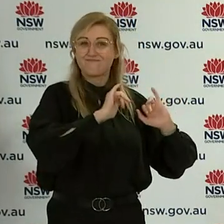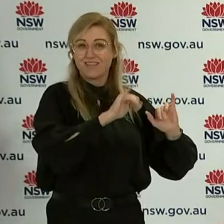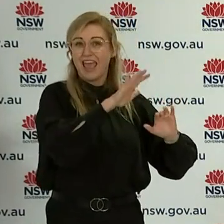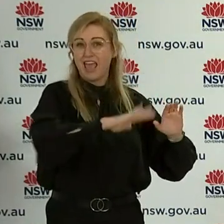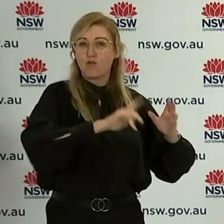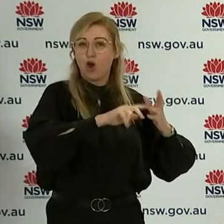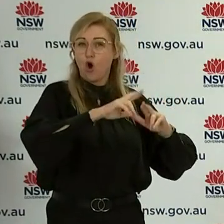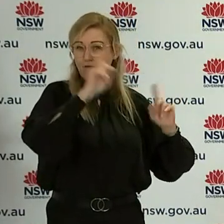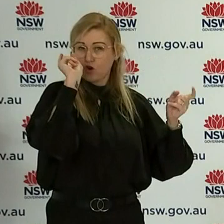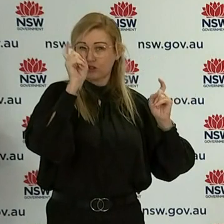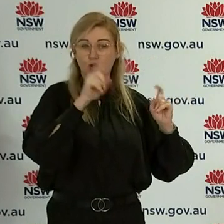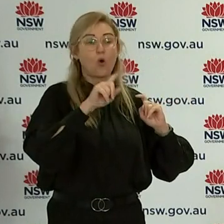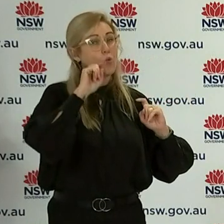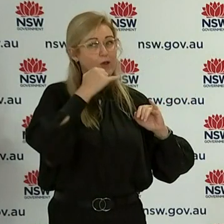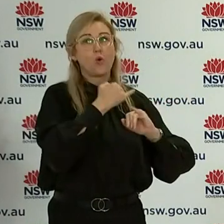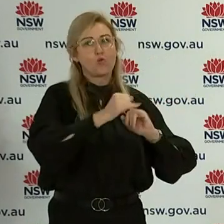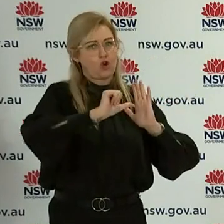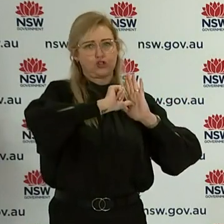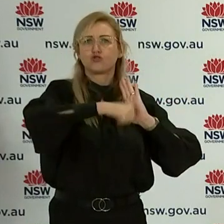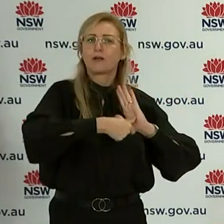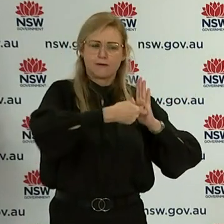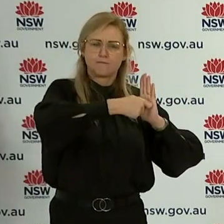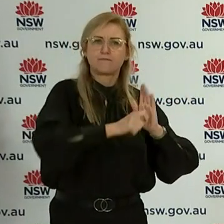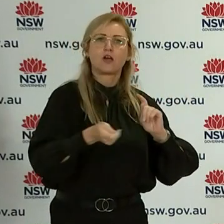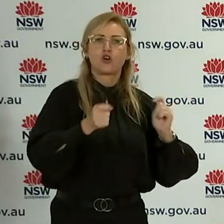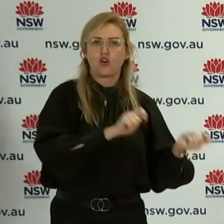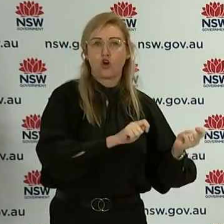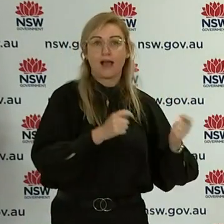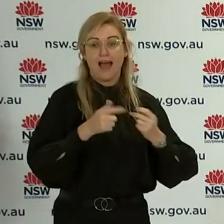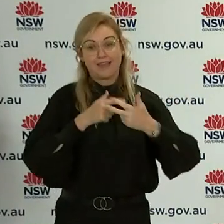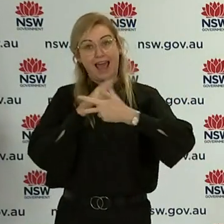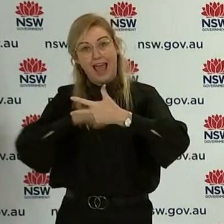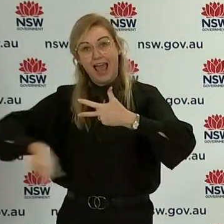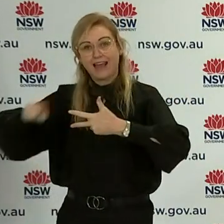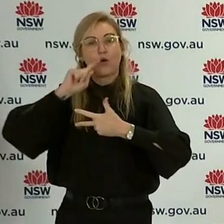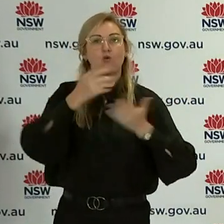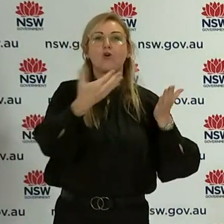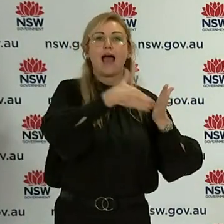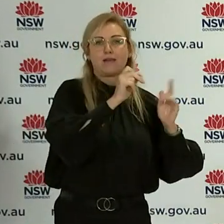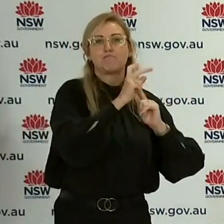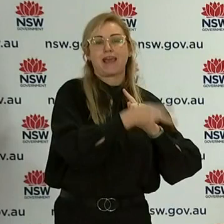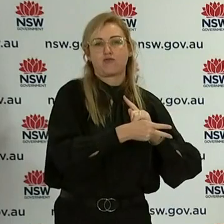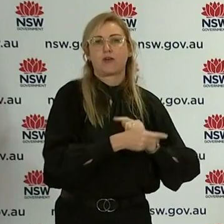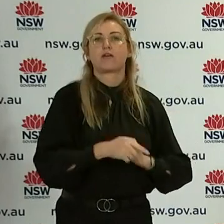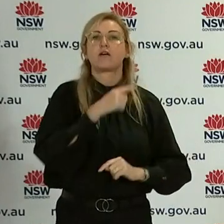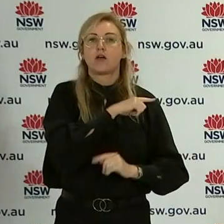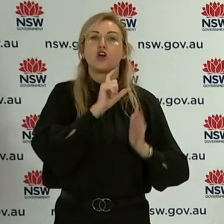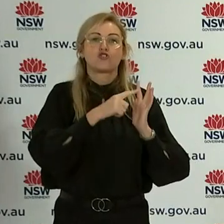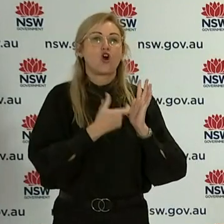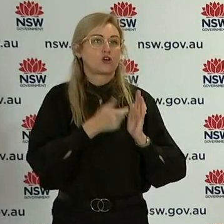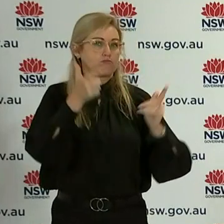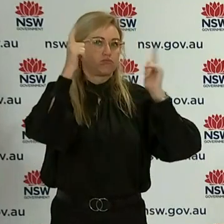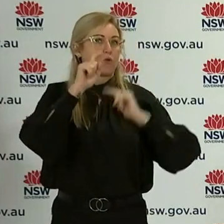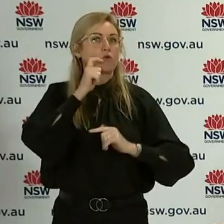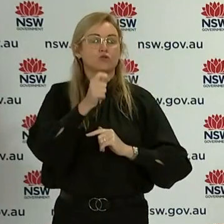to those harsher restrictions that we've imposed on those eight local government areas. Dr McAnulty will read what those 12 suburbs